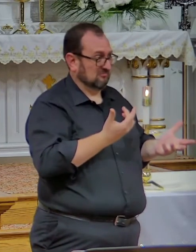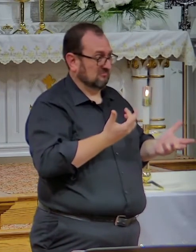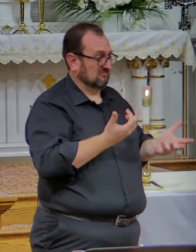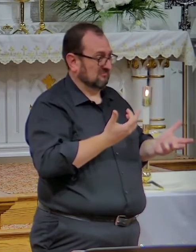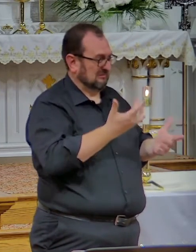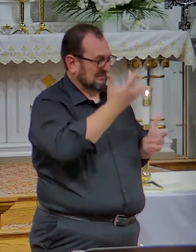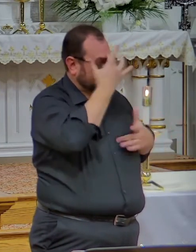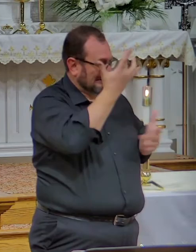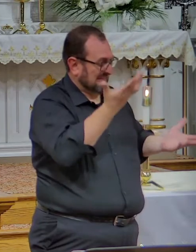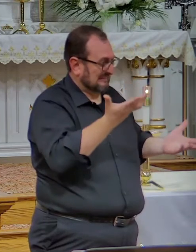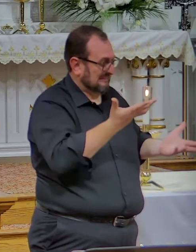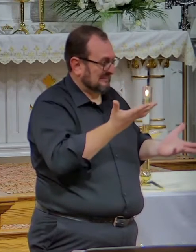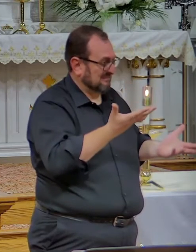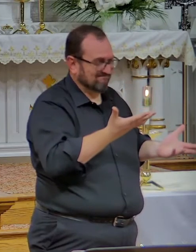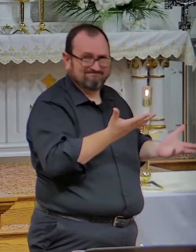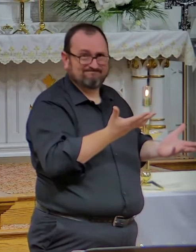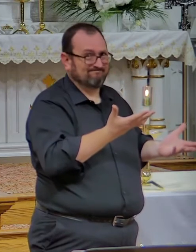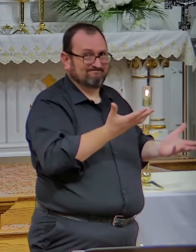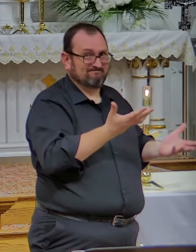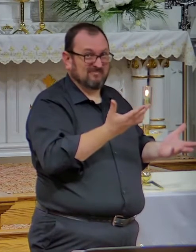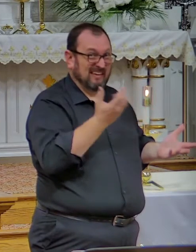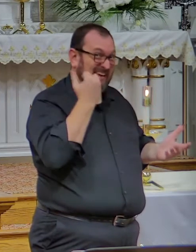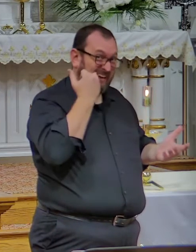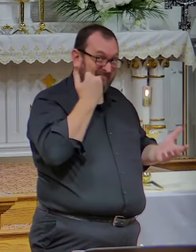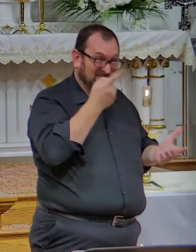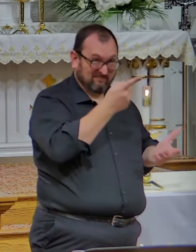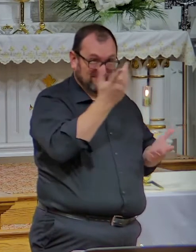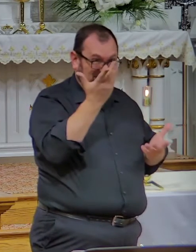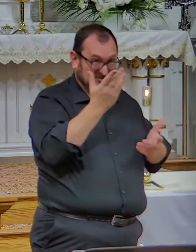If you don't love my kid, you don't love me.